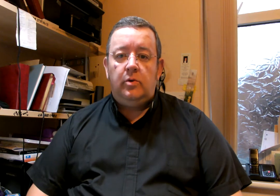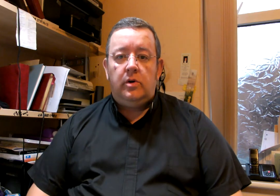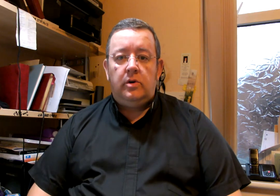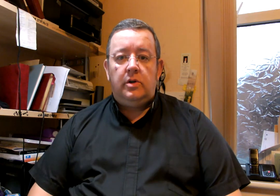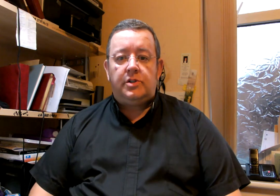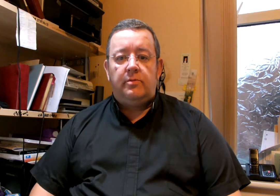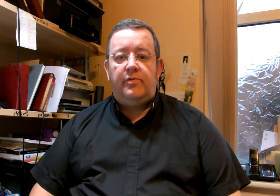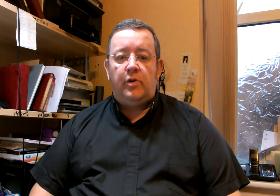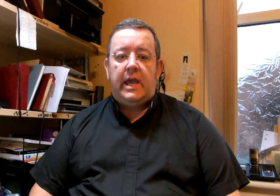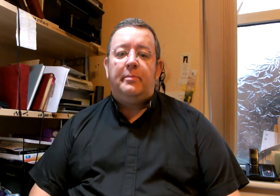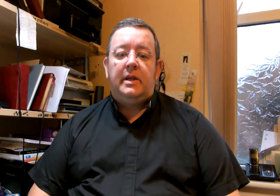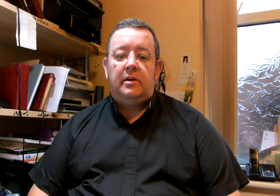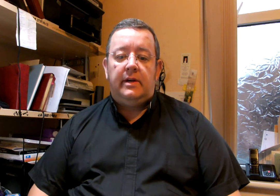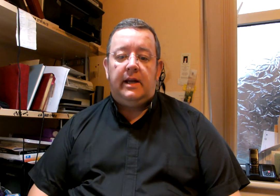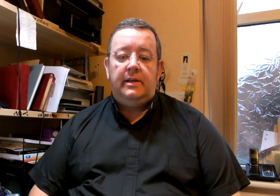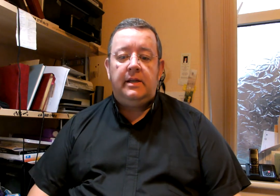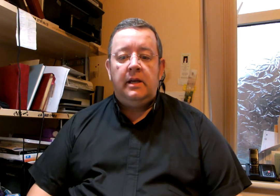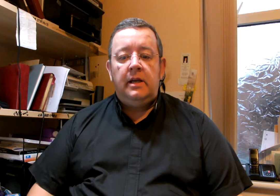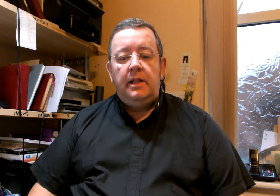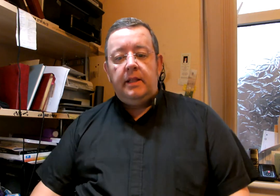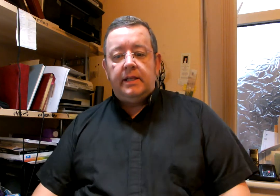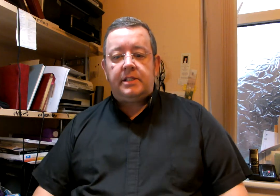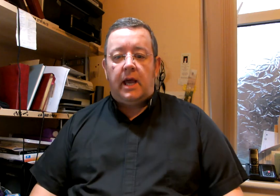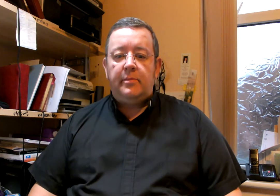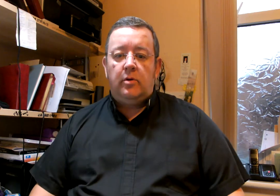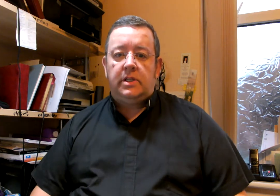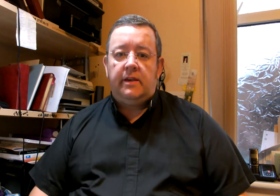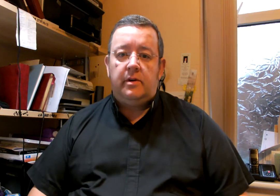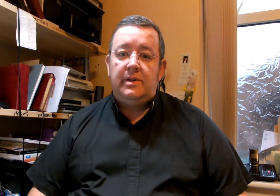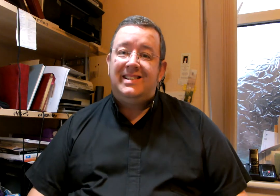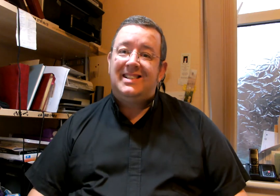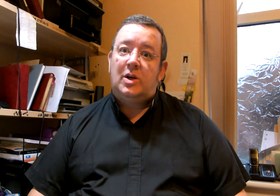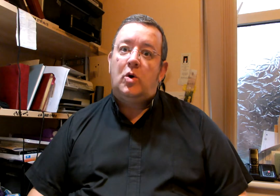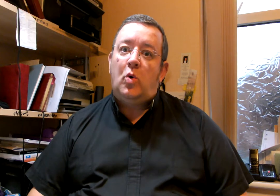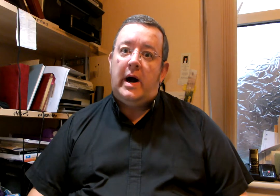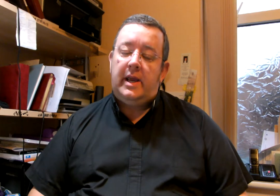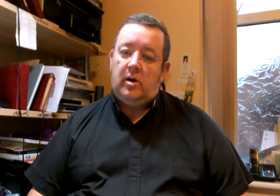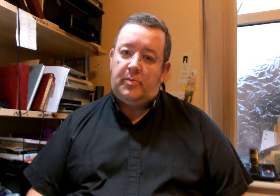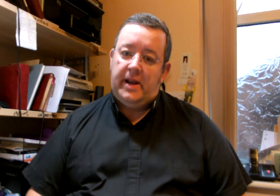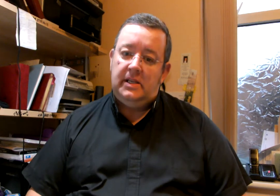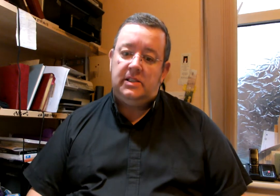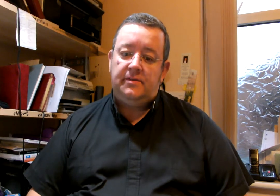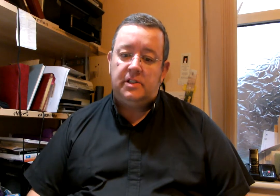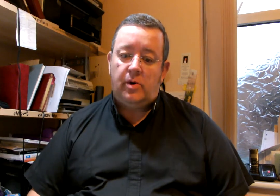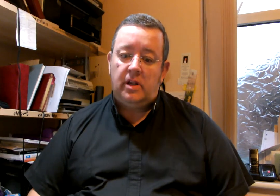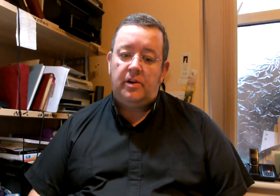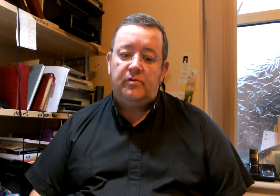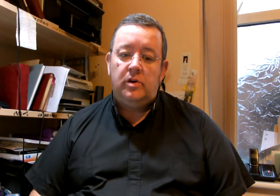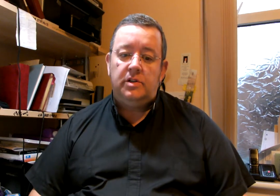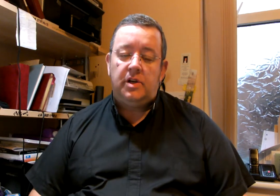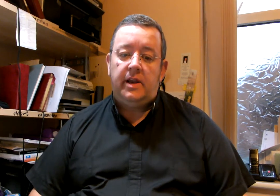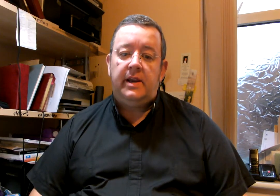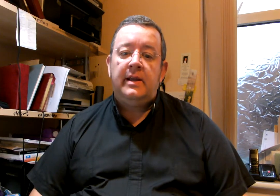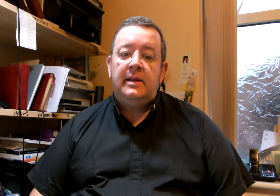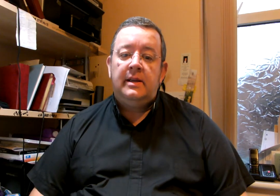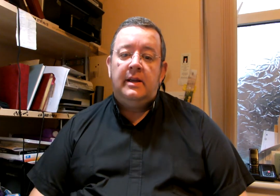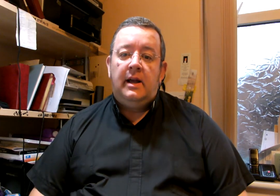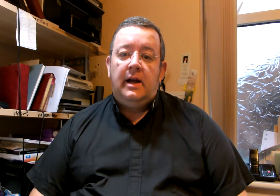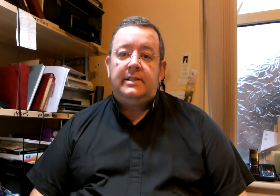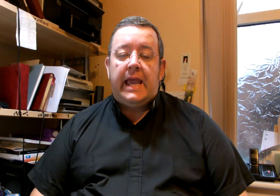some vocabulary and the list that I'm going to give you is quite comprehensive there's quite a lot of words on it and again